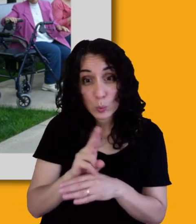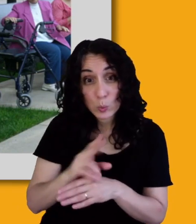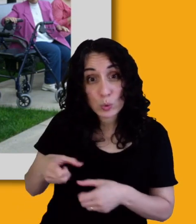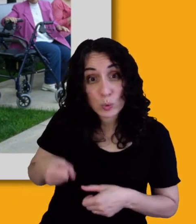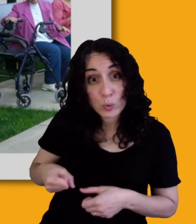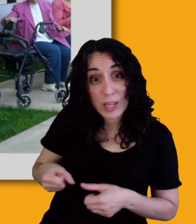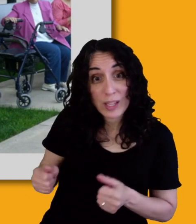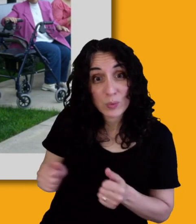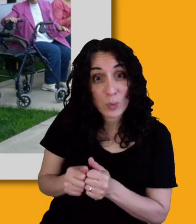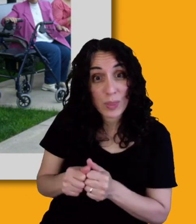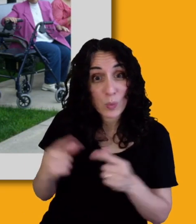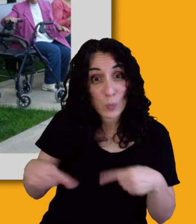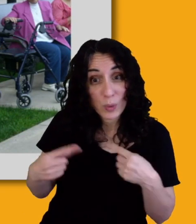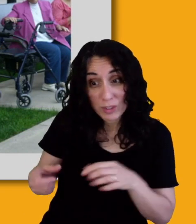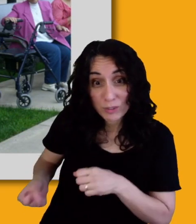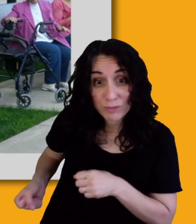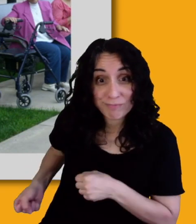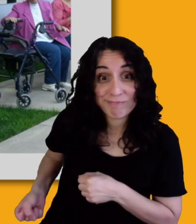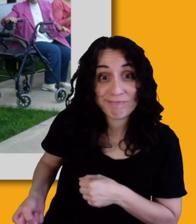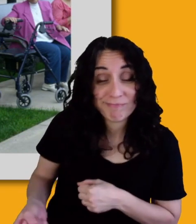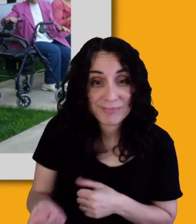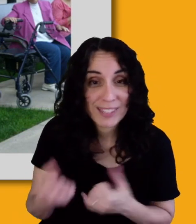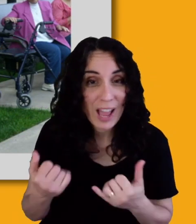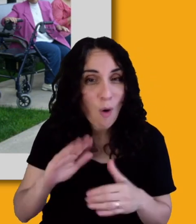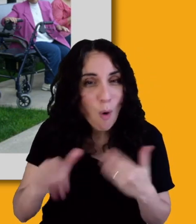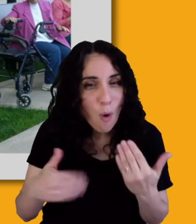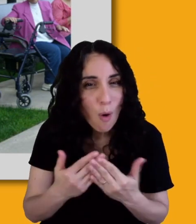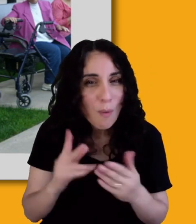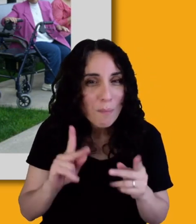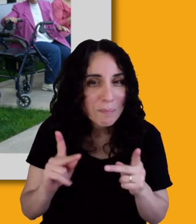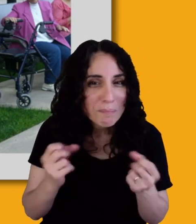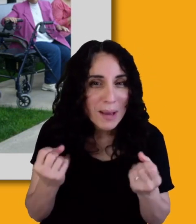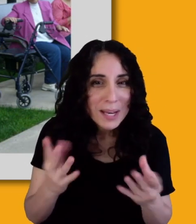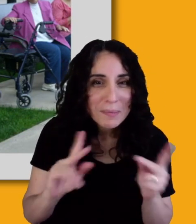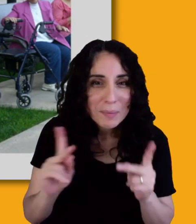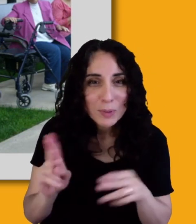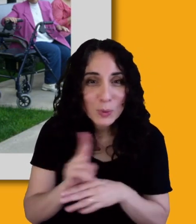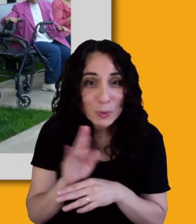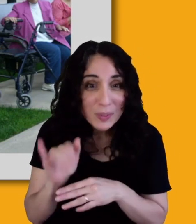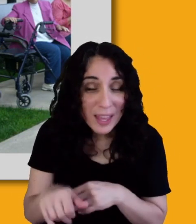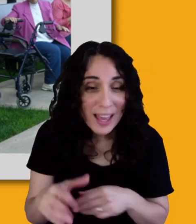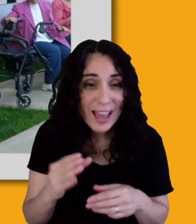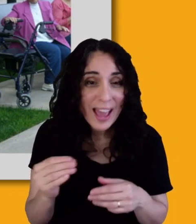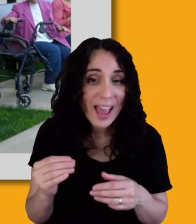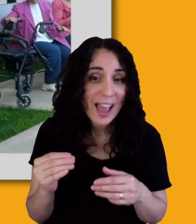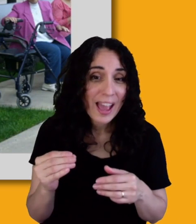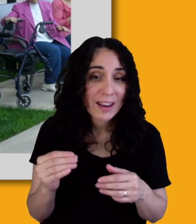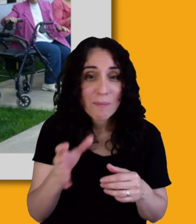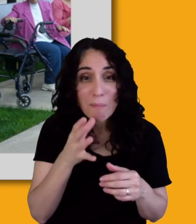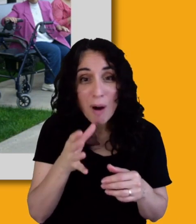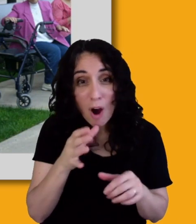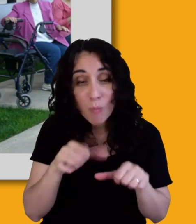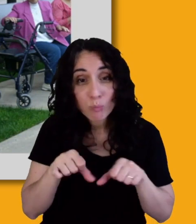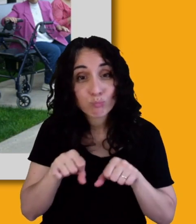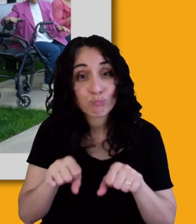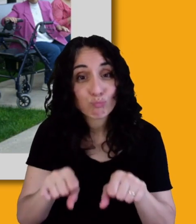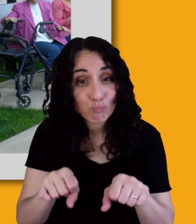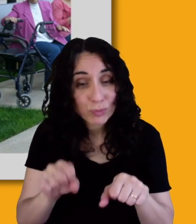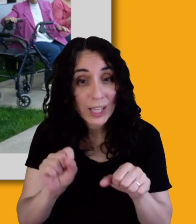take the double stroller, but also her kids can be on their, you know, rolling whatever scooters. And this elderly woman, uh, who